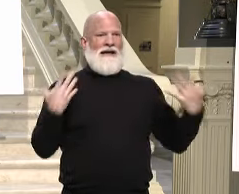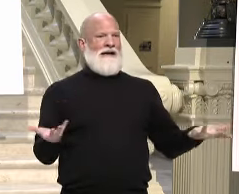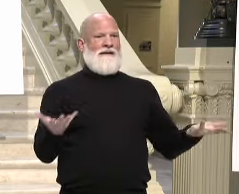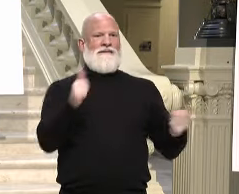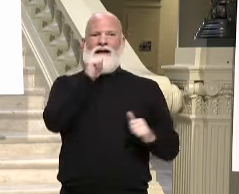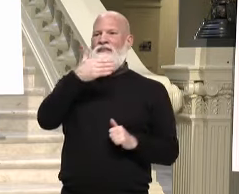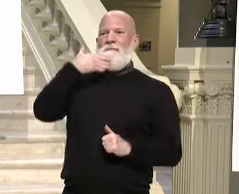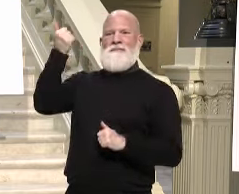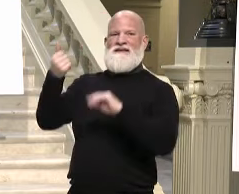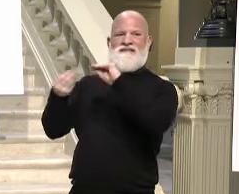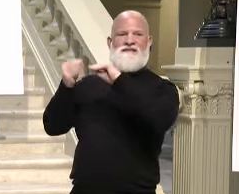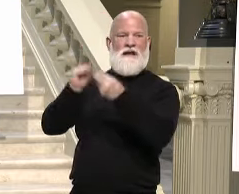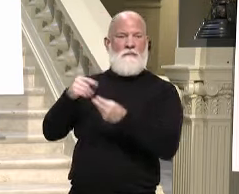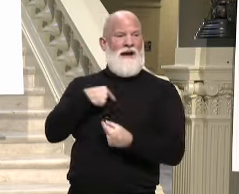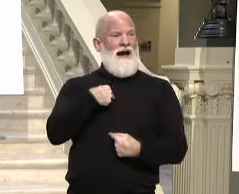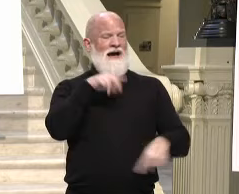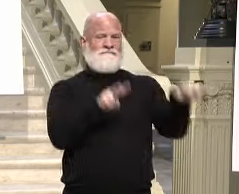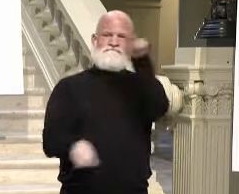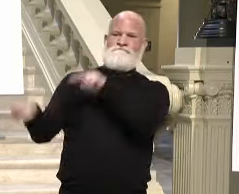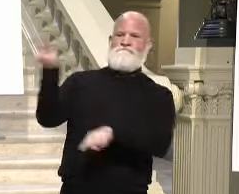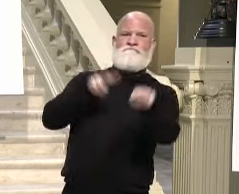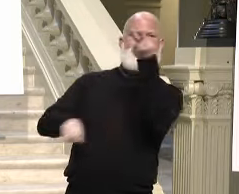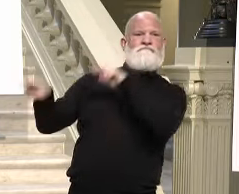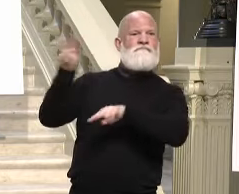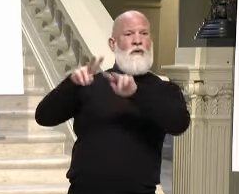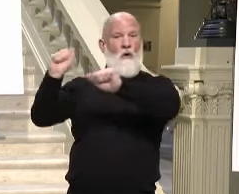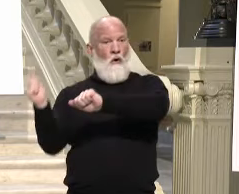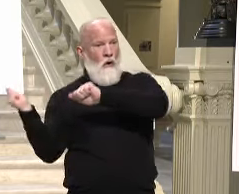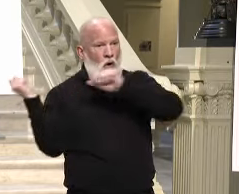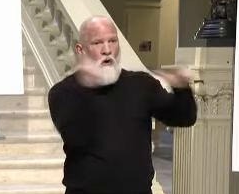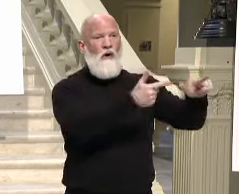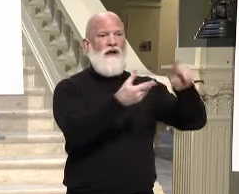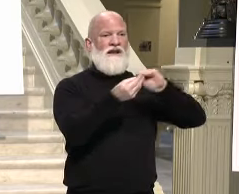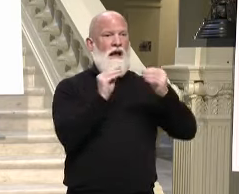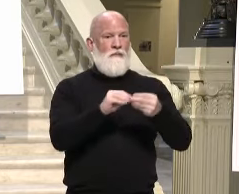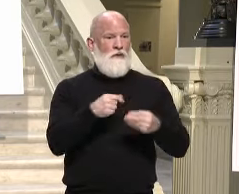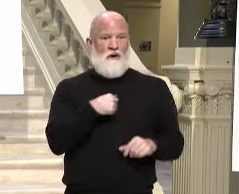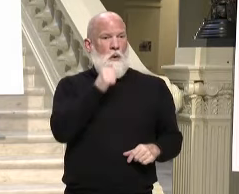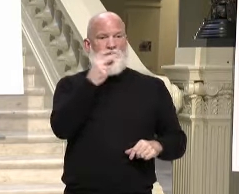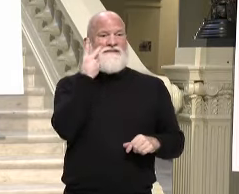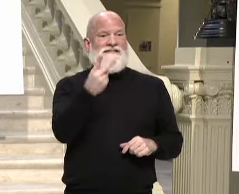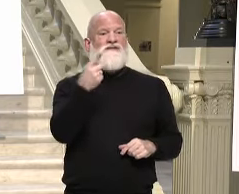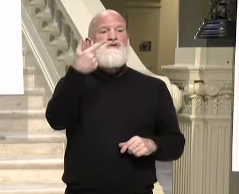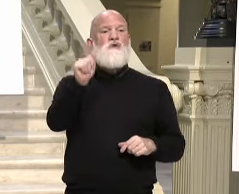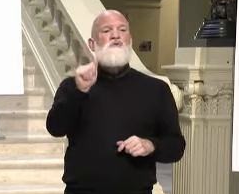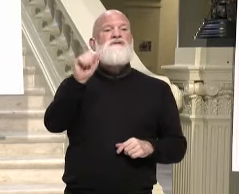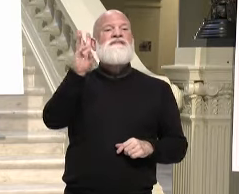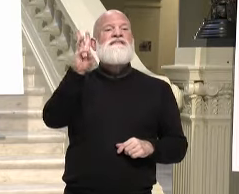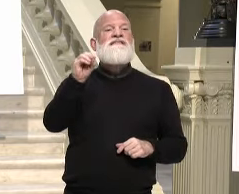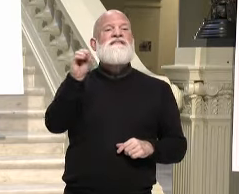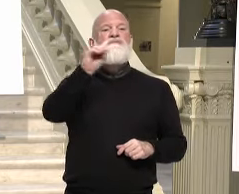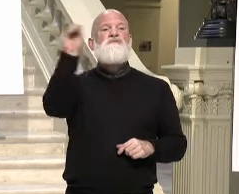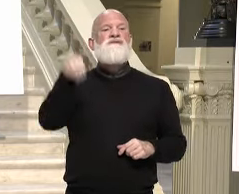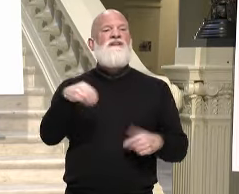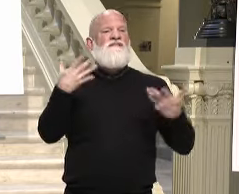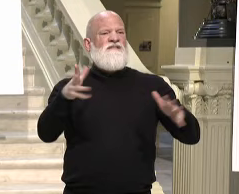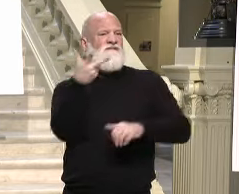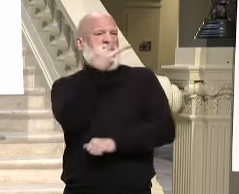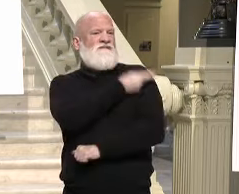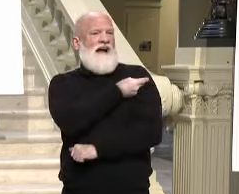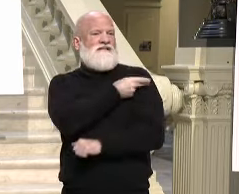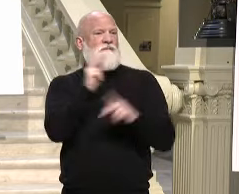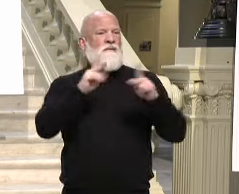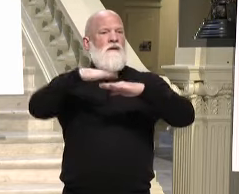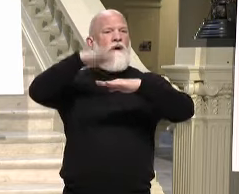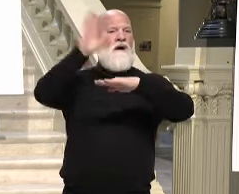those websites too. You don't see on that website where Georgia is at 60% of vaccinating people over 65 years